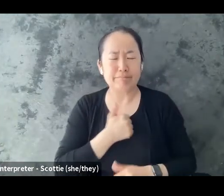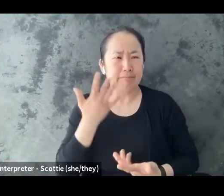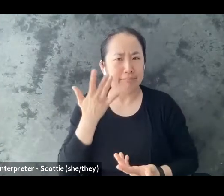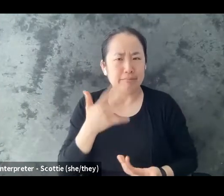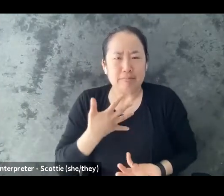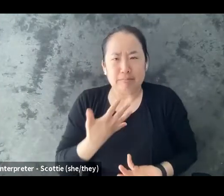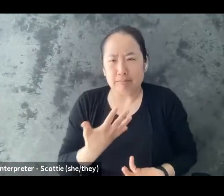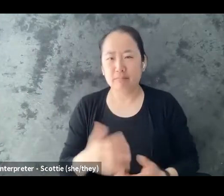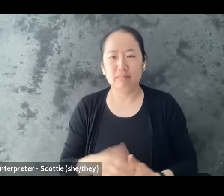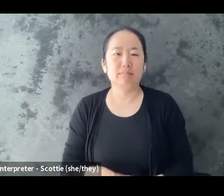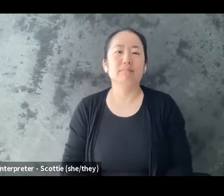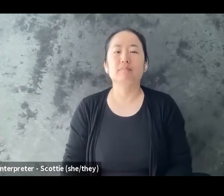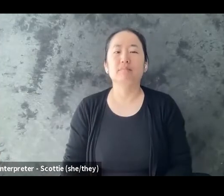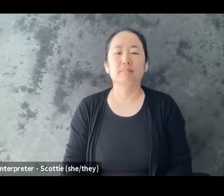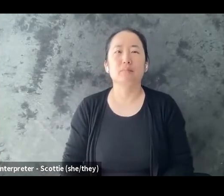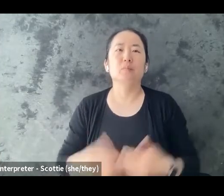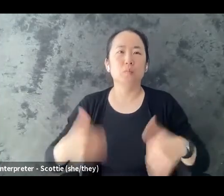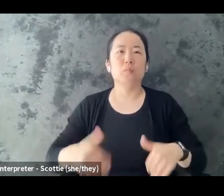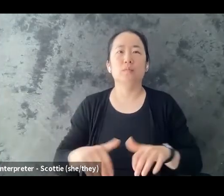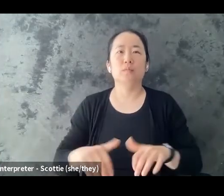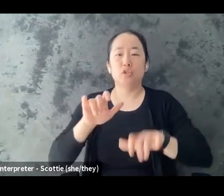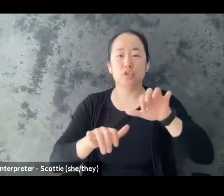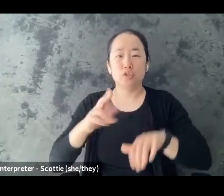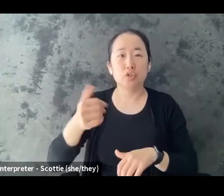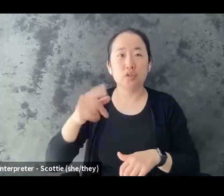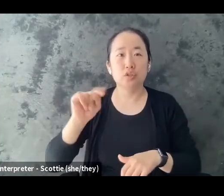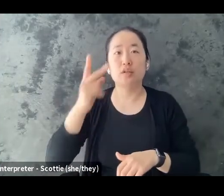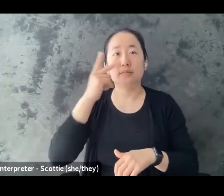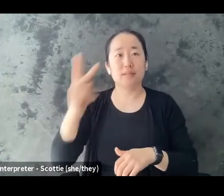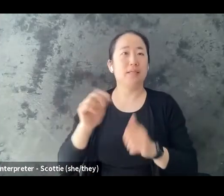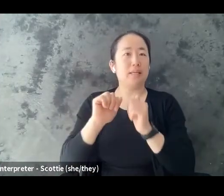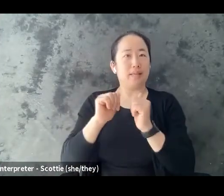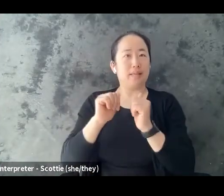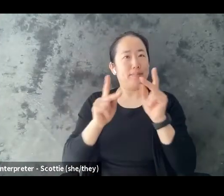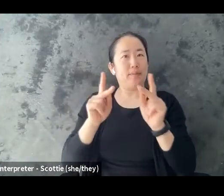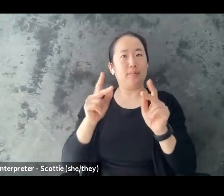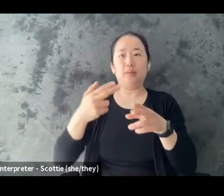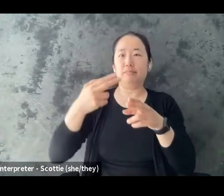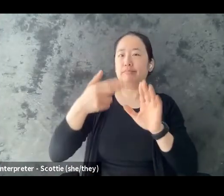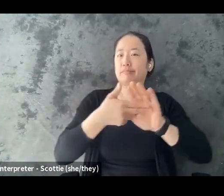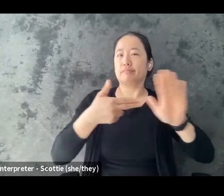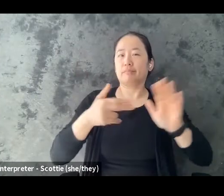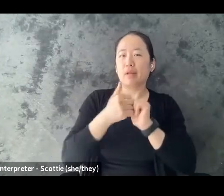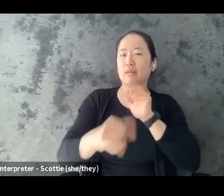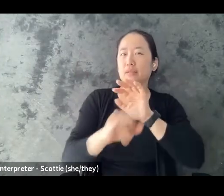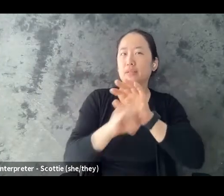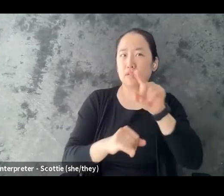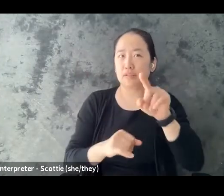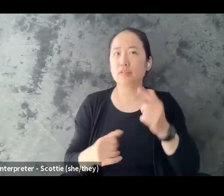I'm seeing a lot in the chat about different ways that people identify. So some people are sharing that they identify as a